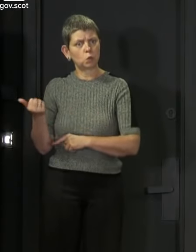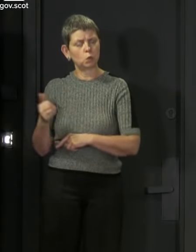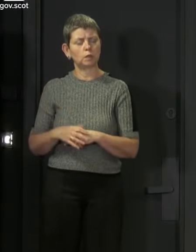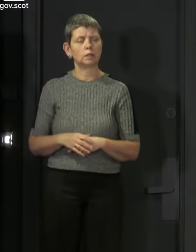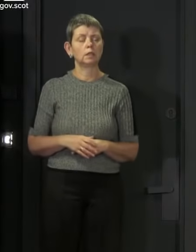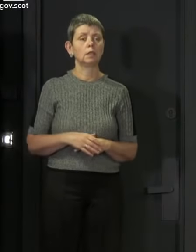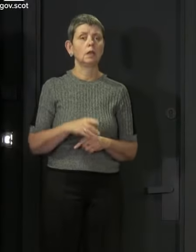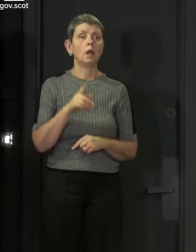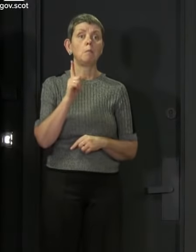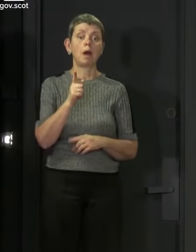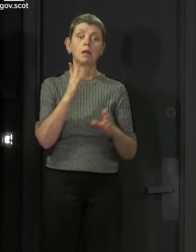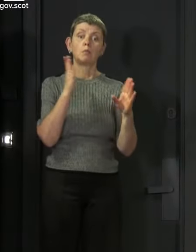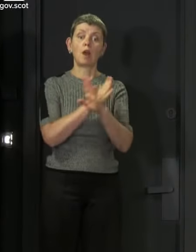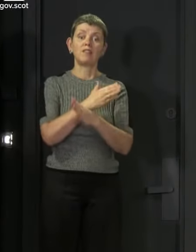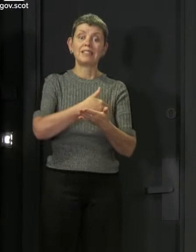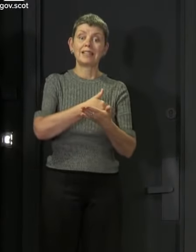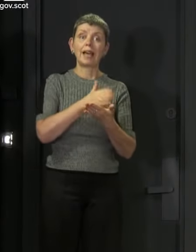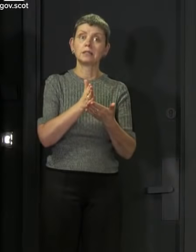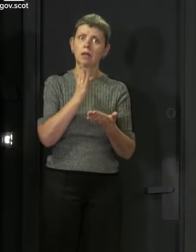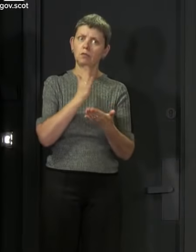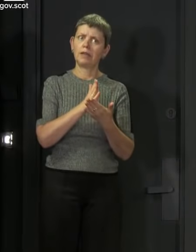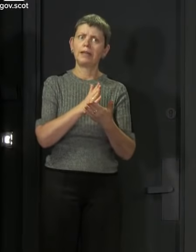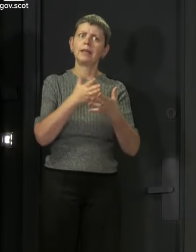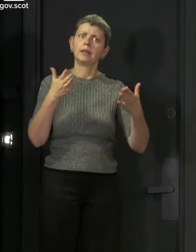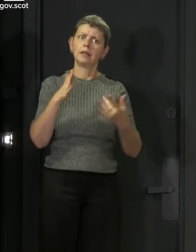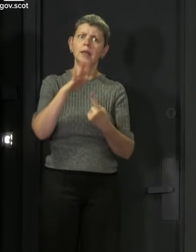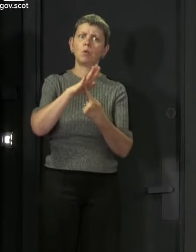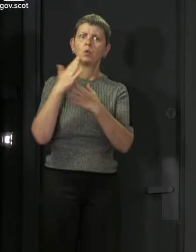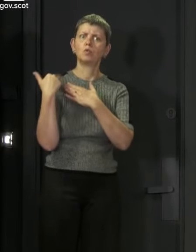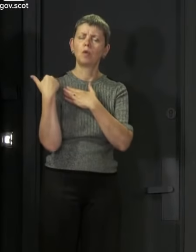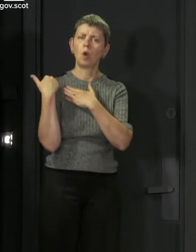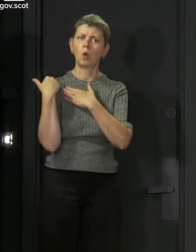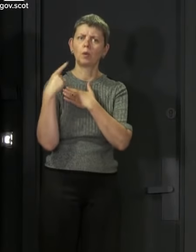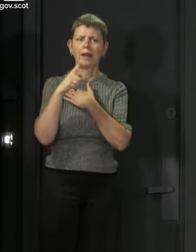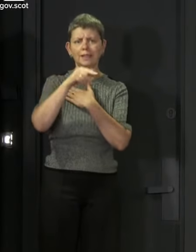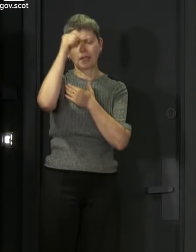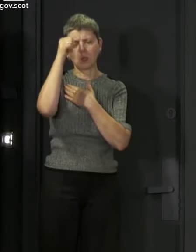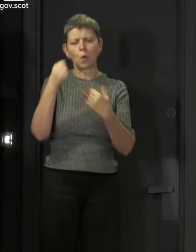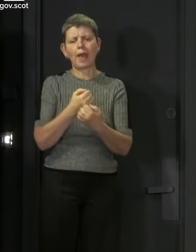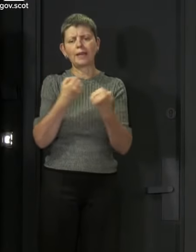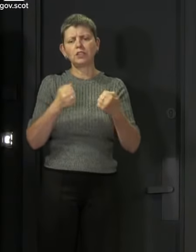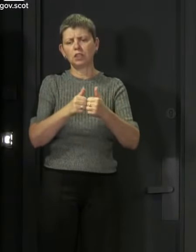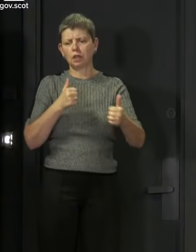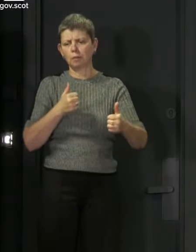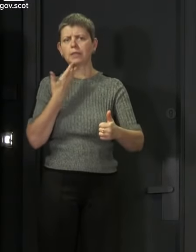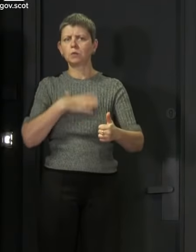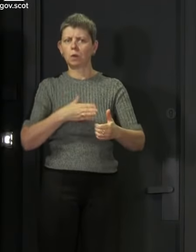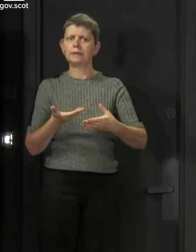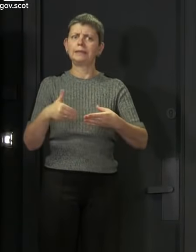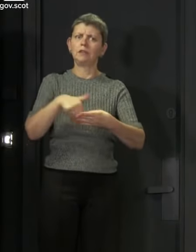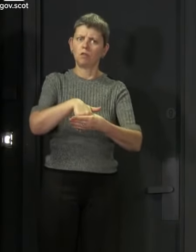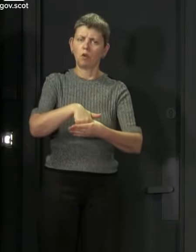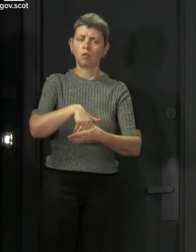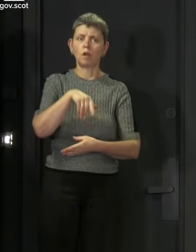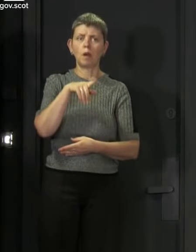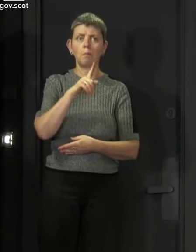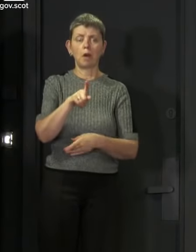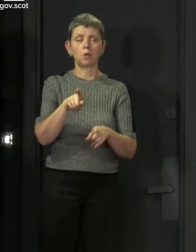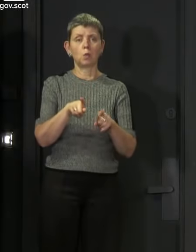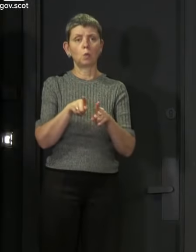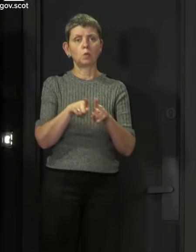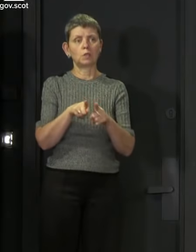part to play here. And the energy companies, I know, want to play that part. And Fiona may want to say more about this. But there's also a regulatory